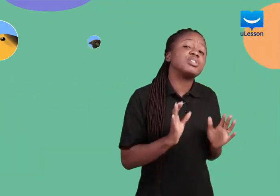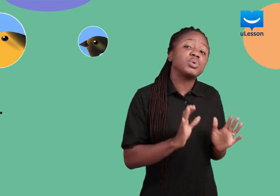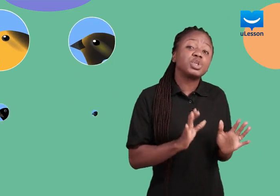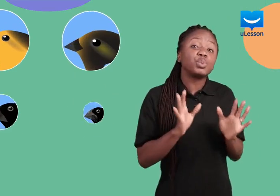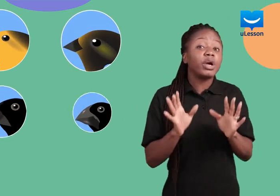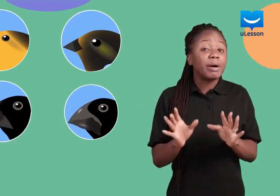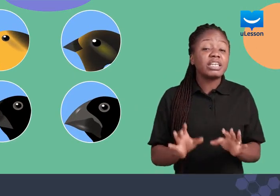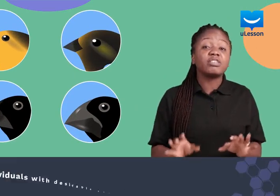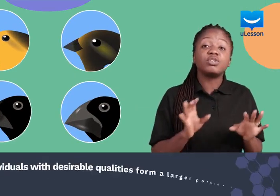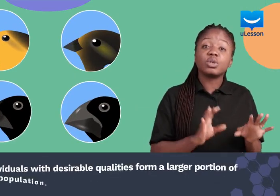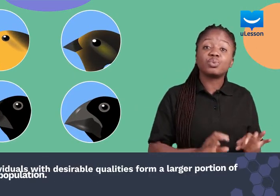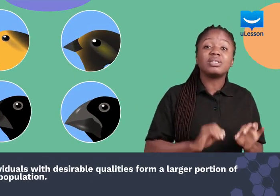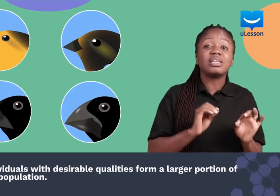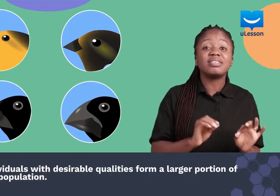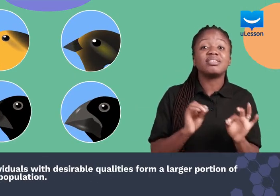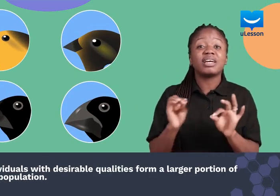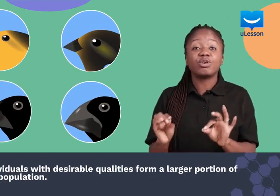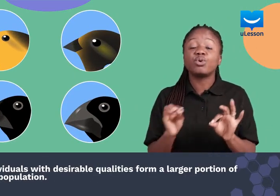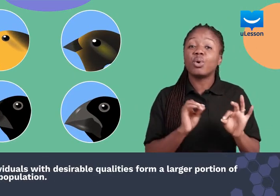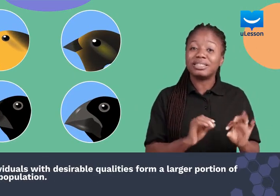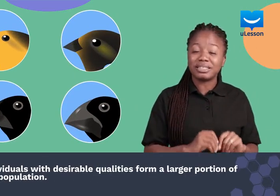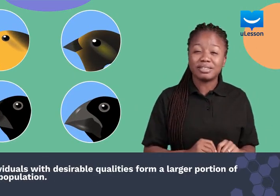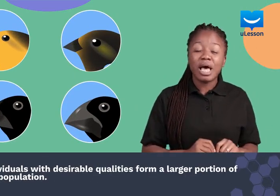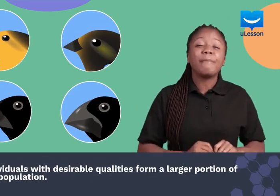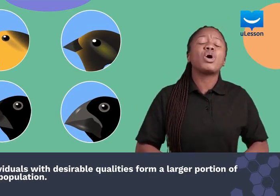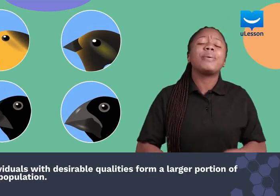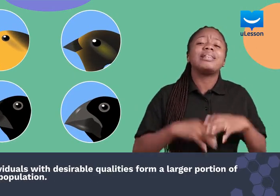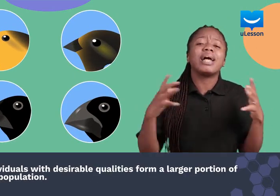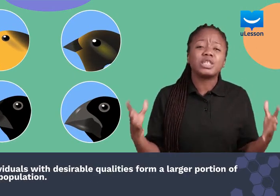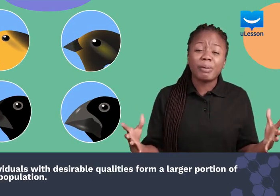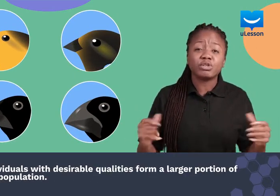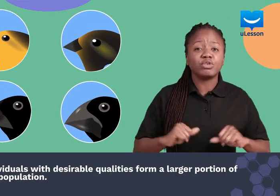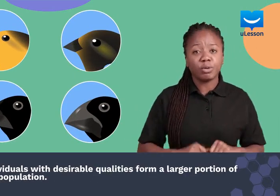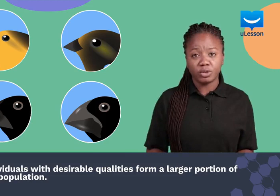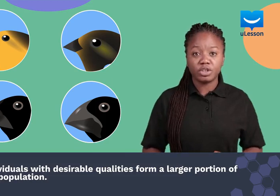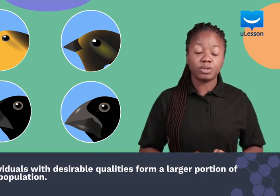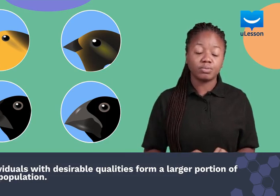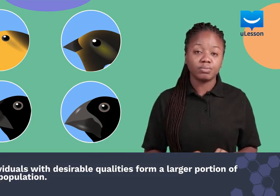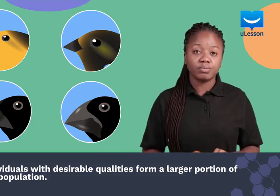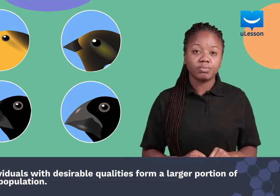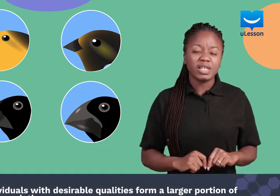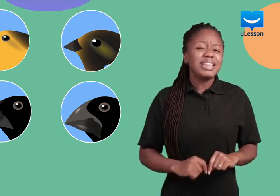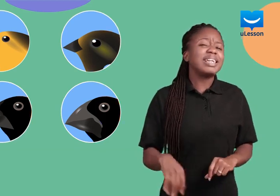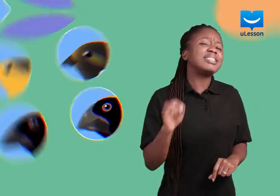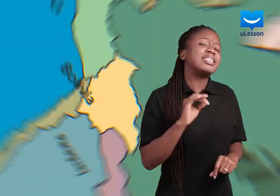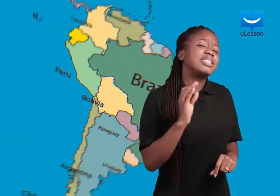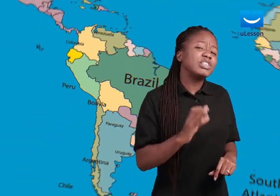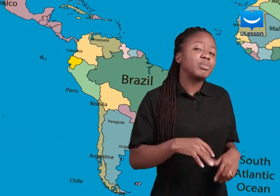situation whereby individuals with these desirable qualities make up a larger part of the population. Let's see things from